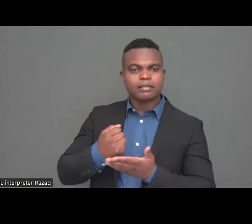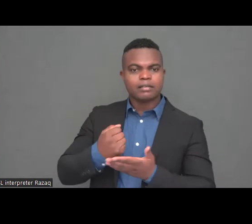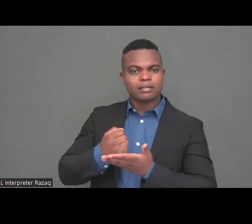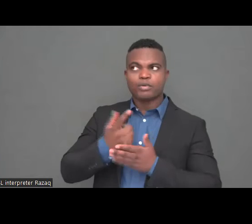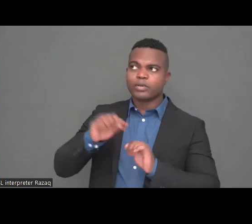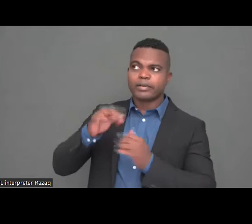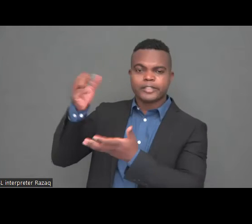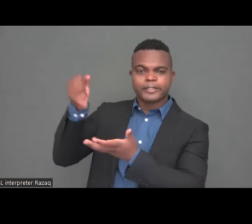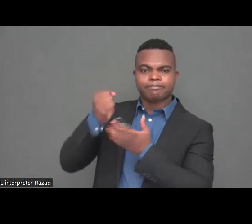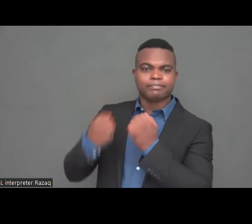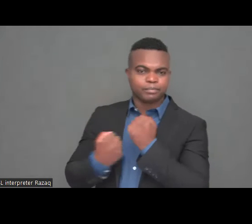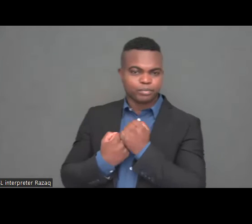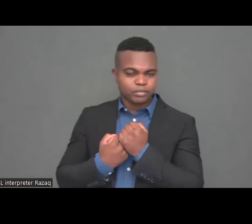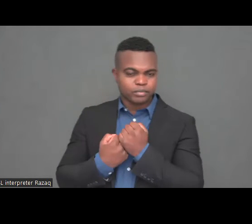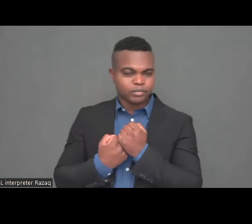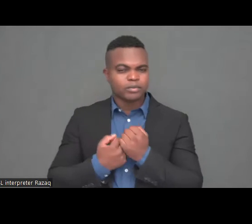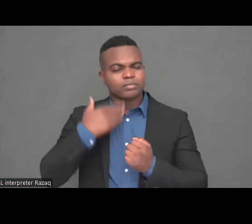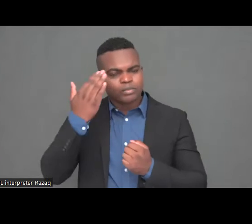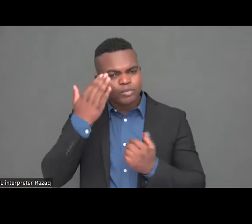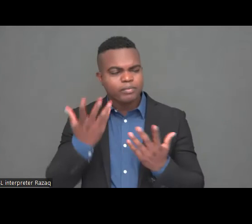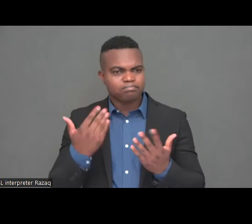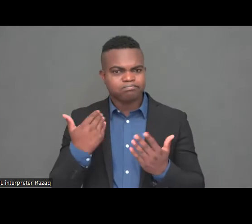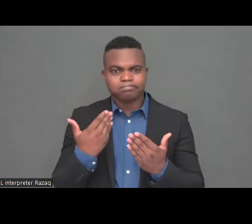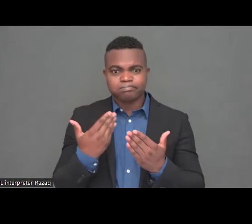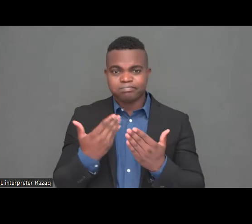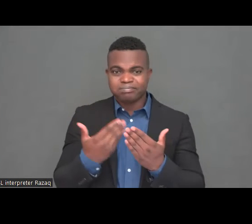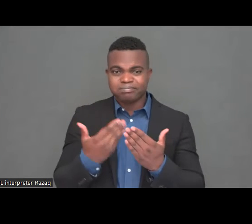and arrived internationally.